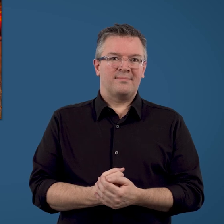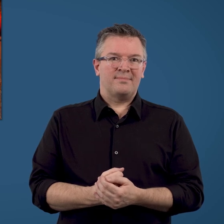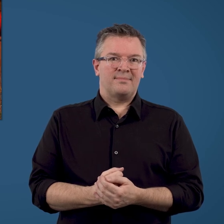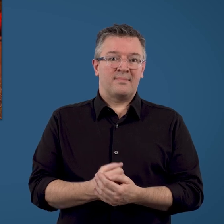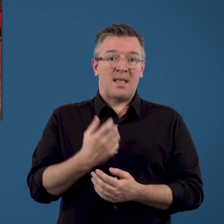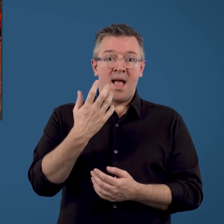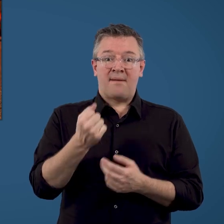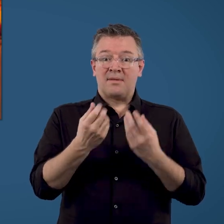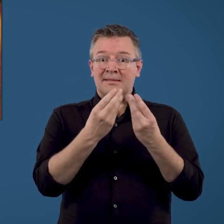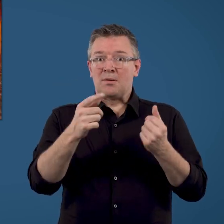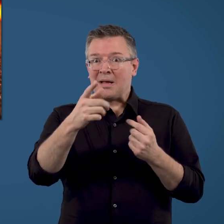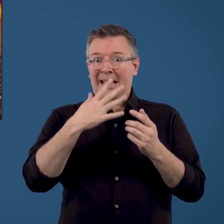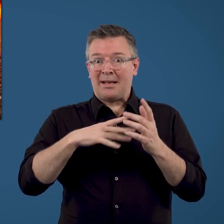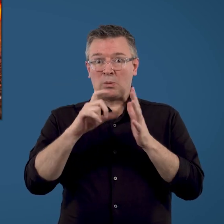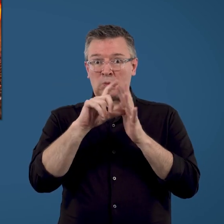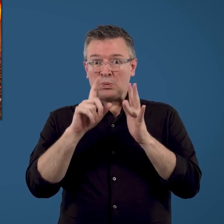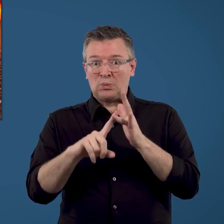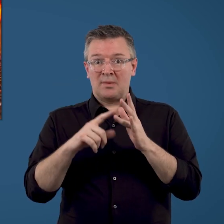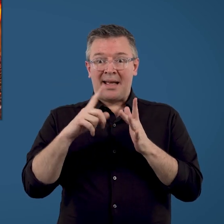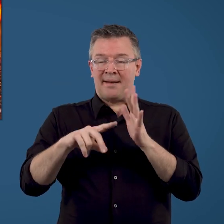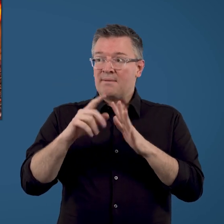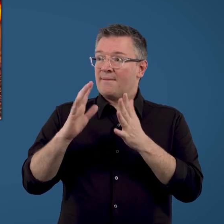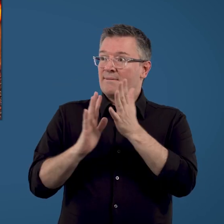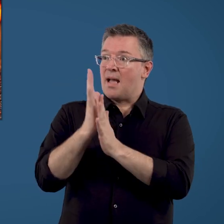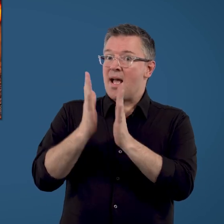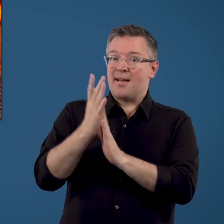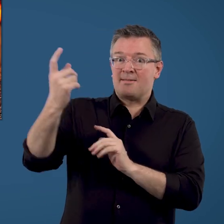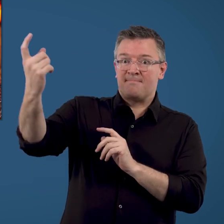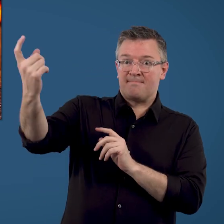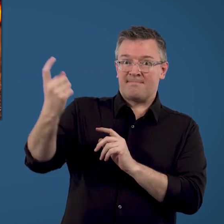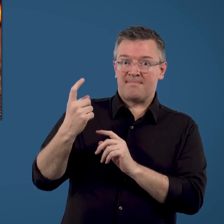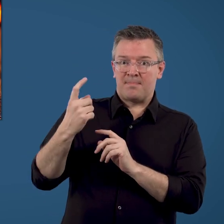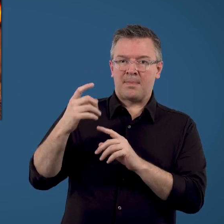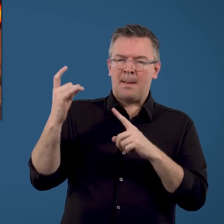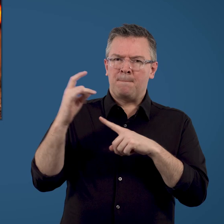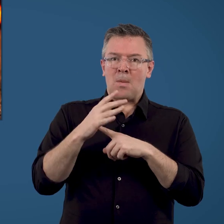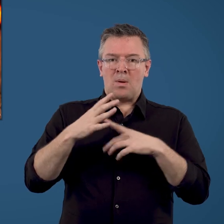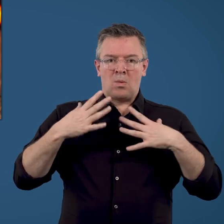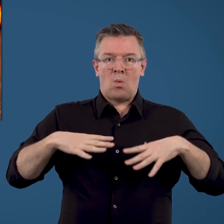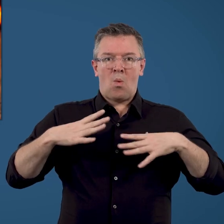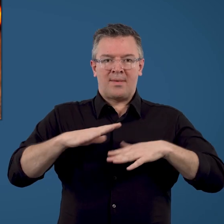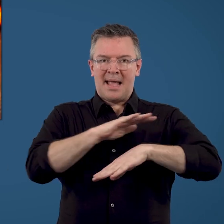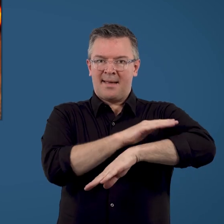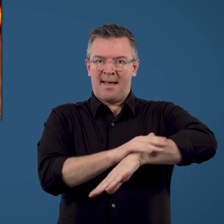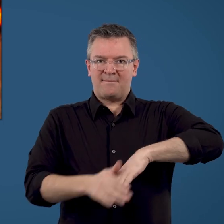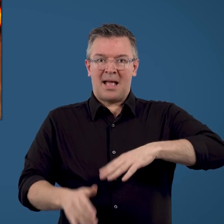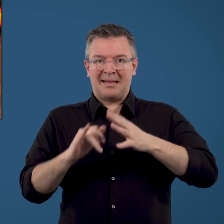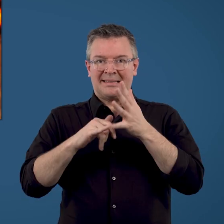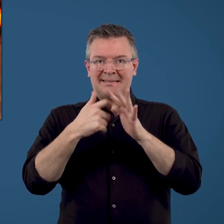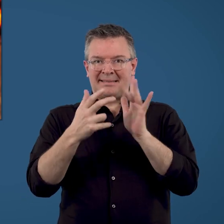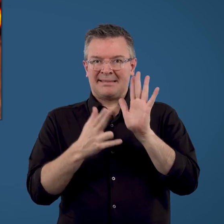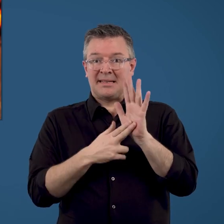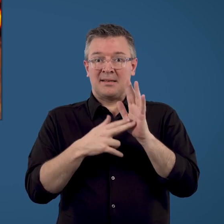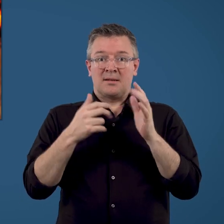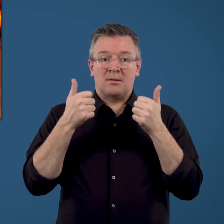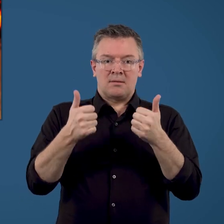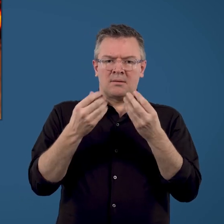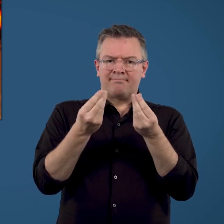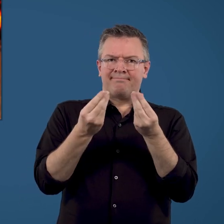There are some things you can do if you're caught in a fire. Cover your skin with long-sleeved, natural fibre clothing,